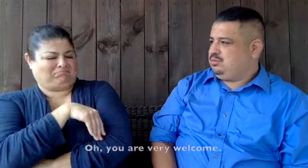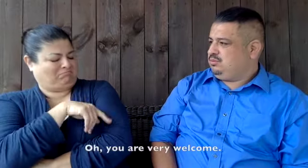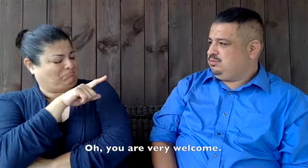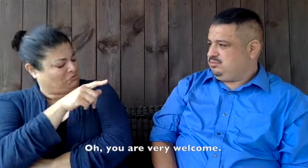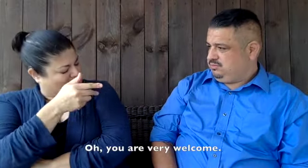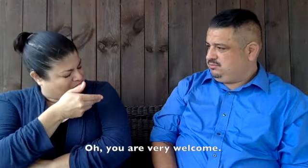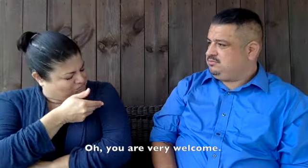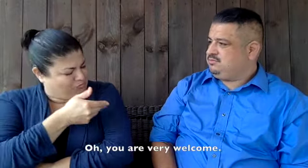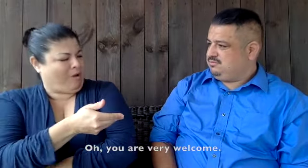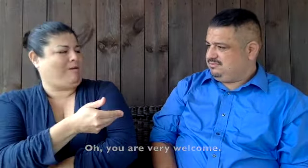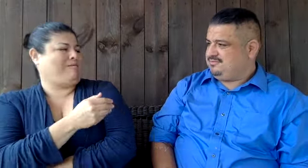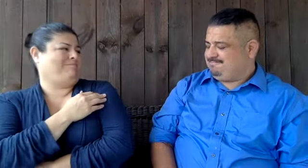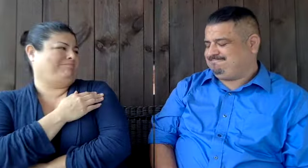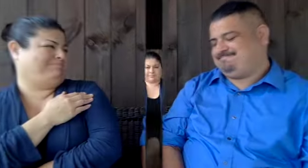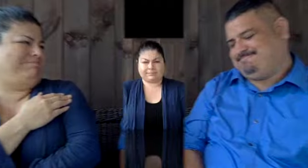oh you're very welcome